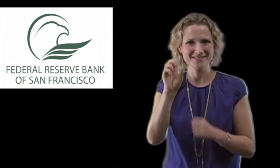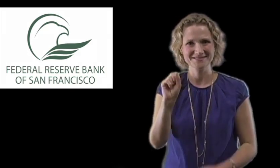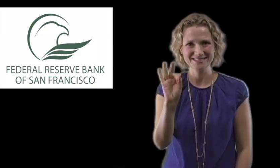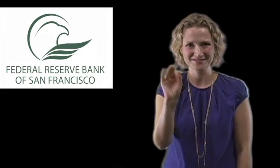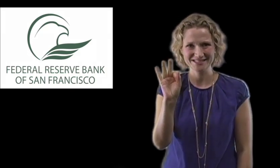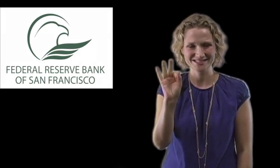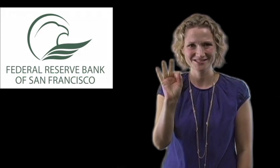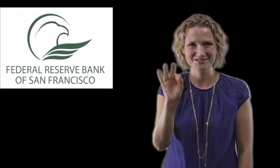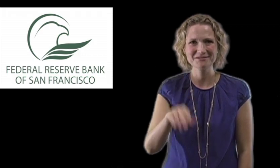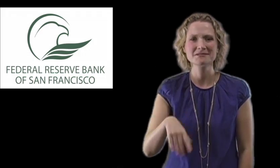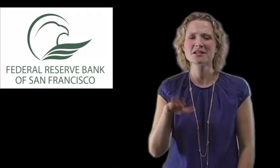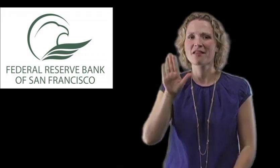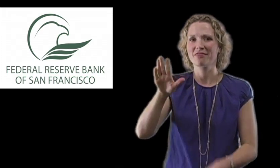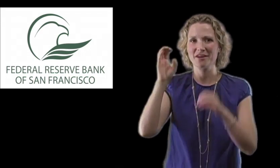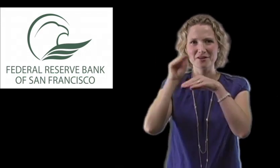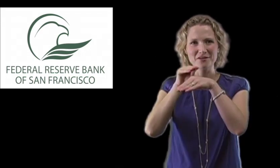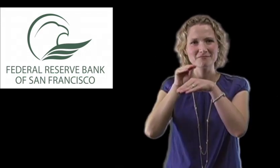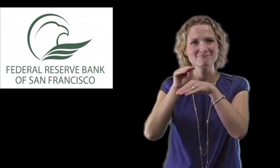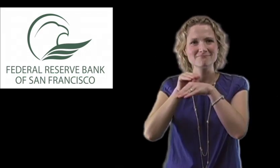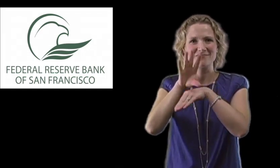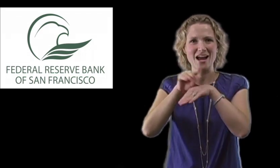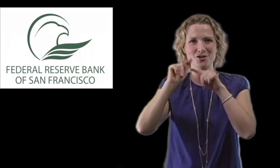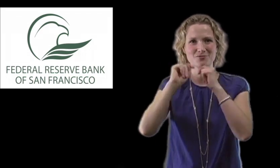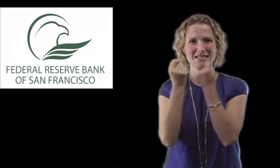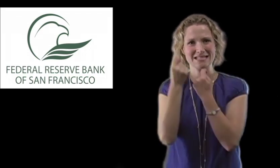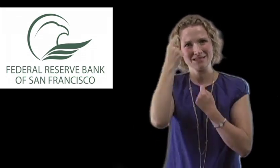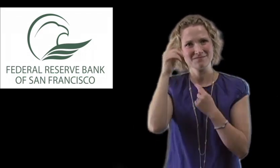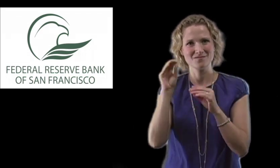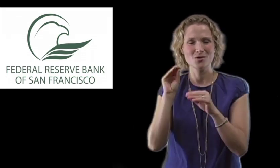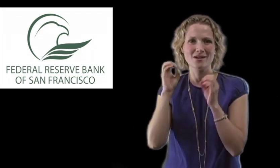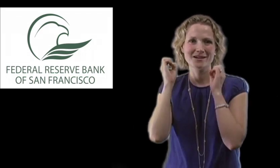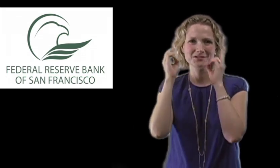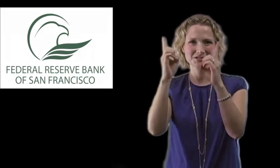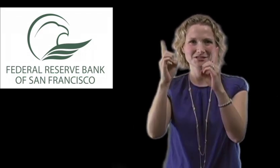Bank of San Francisco. In their education advisory team.